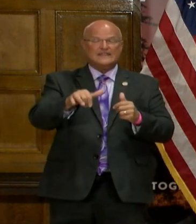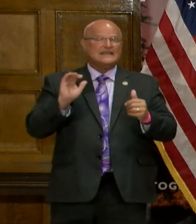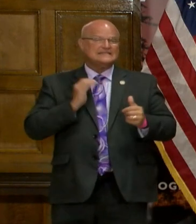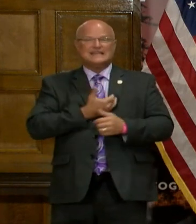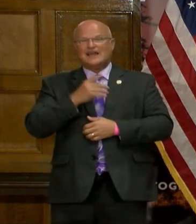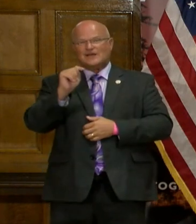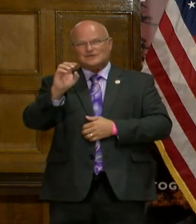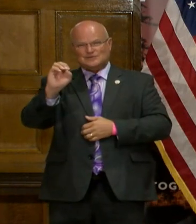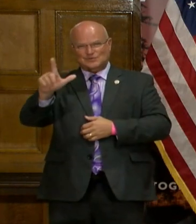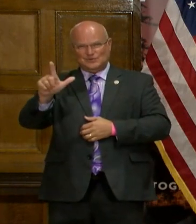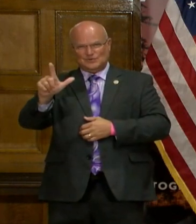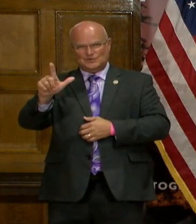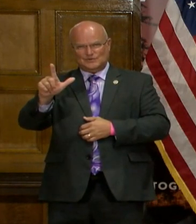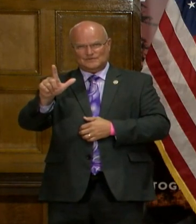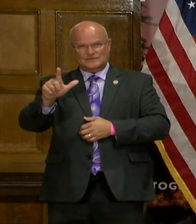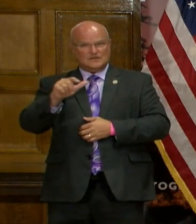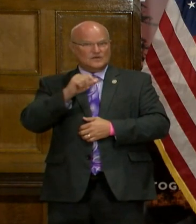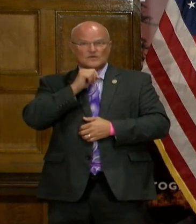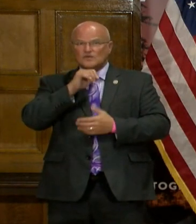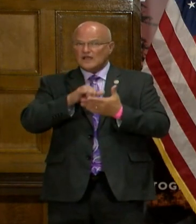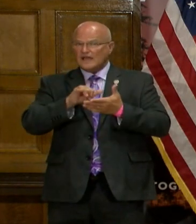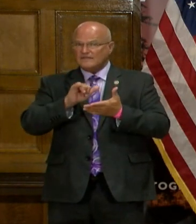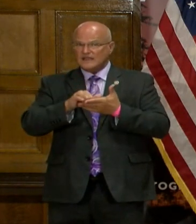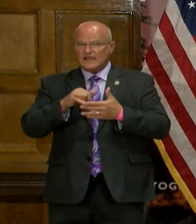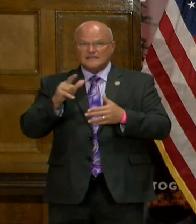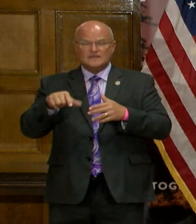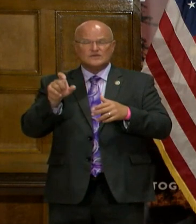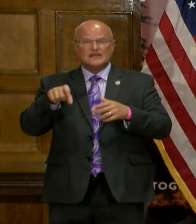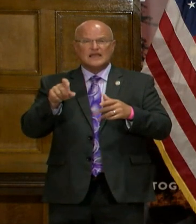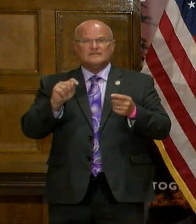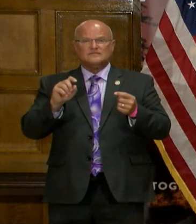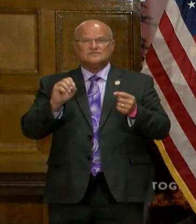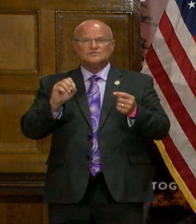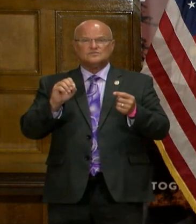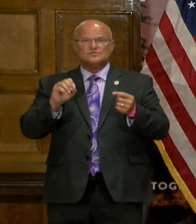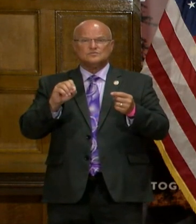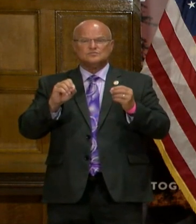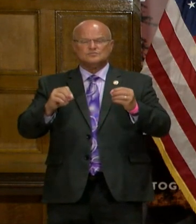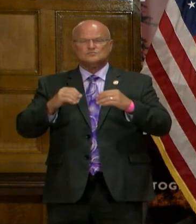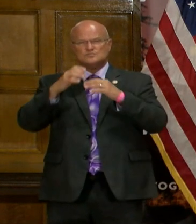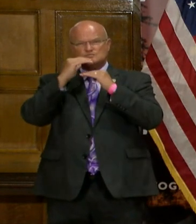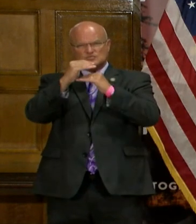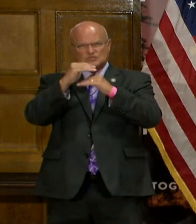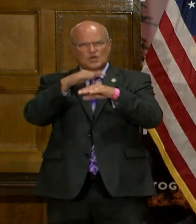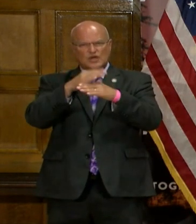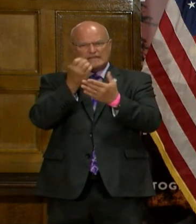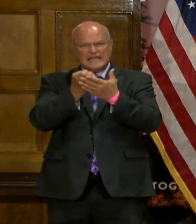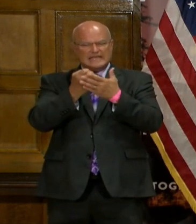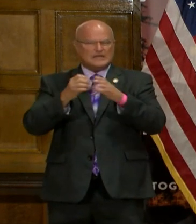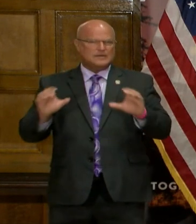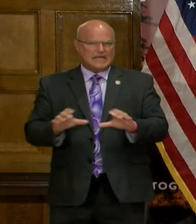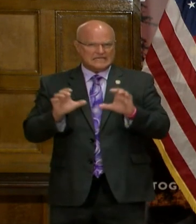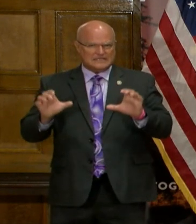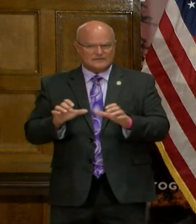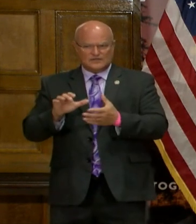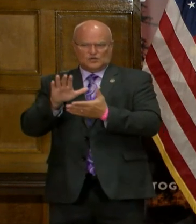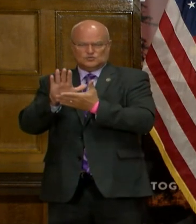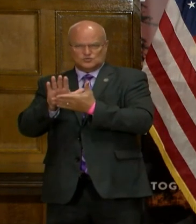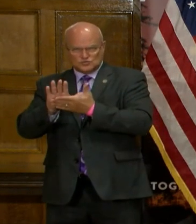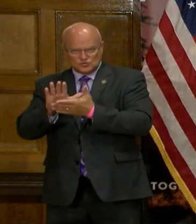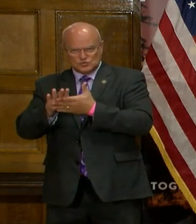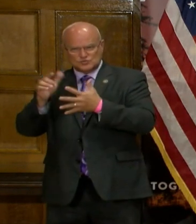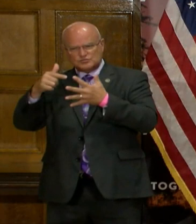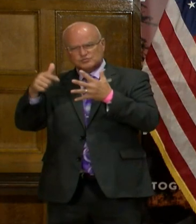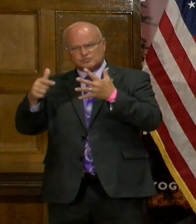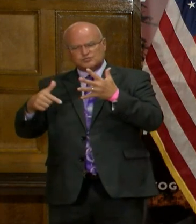have. If we don't have that, then all of a sudden we're having to put restrictions on economic activity, on schools, and